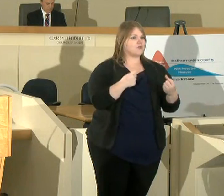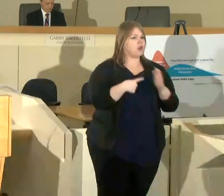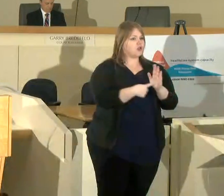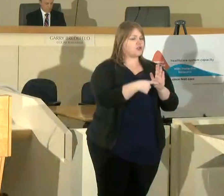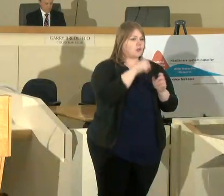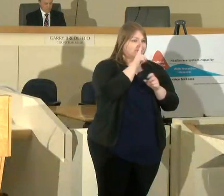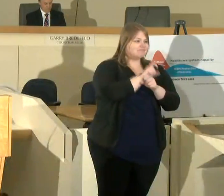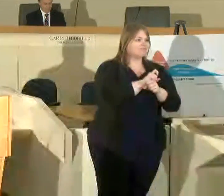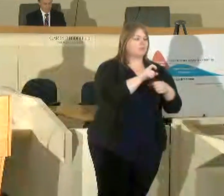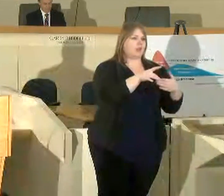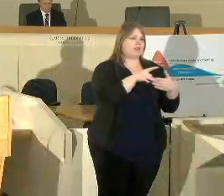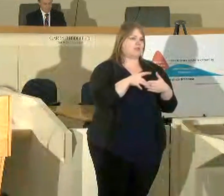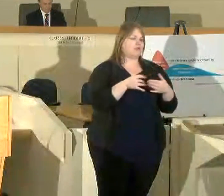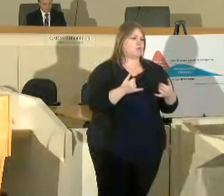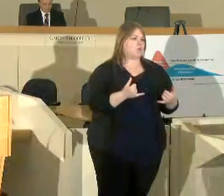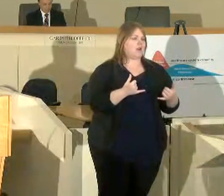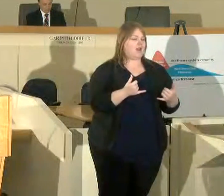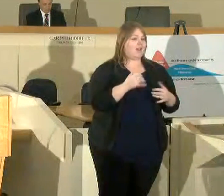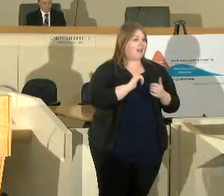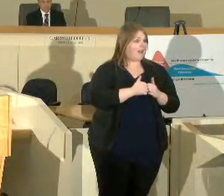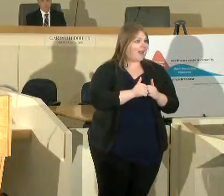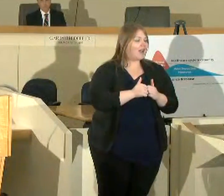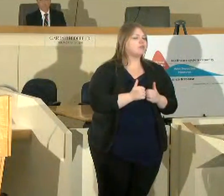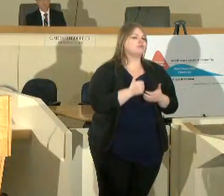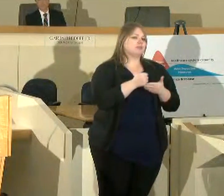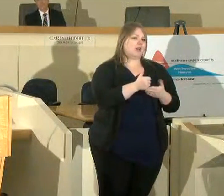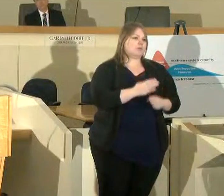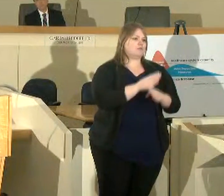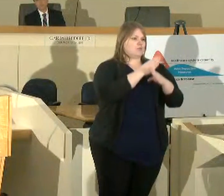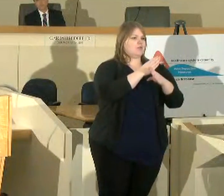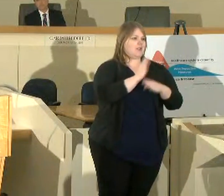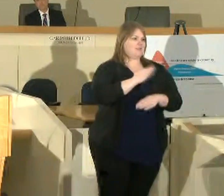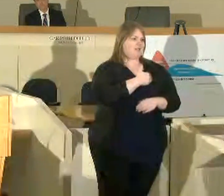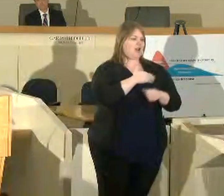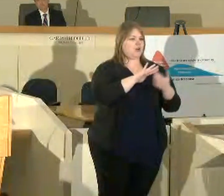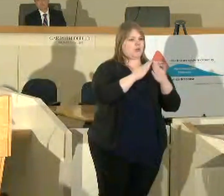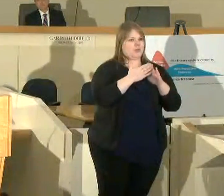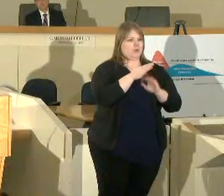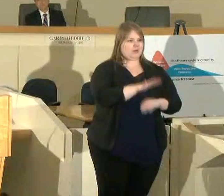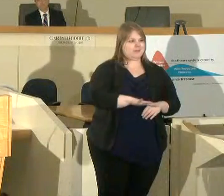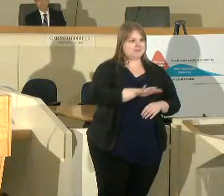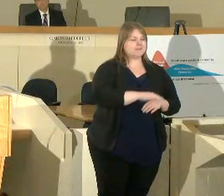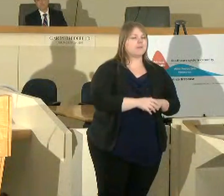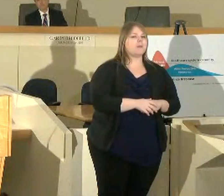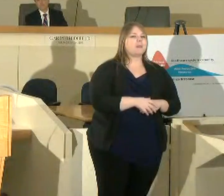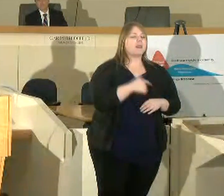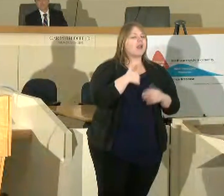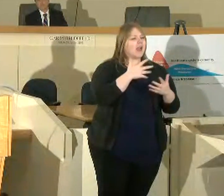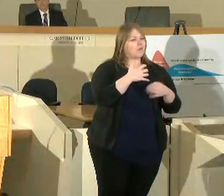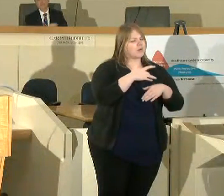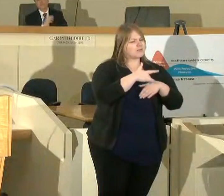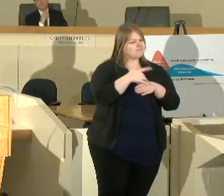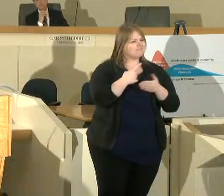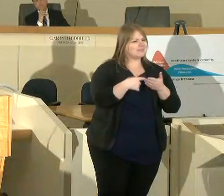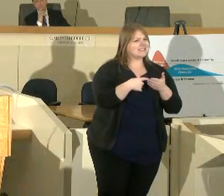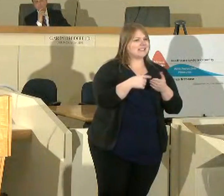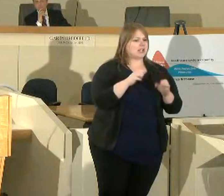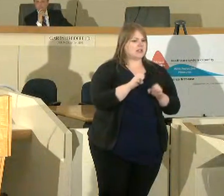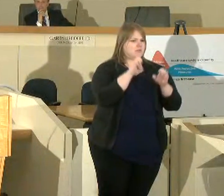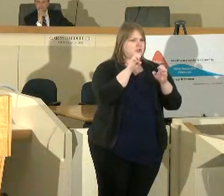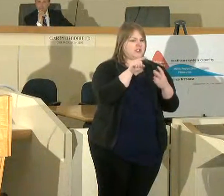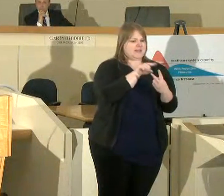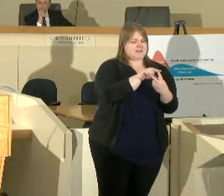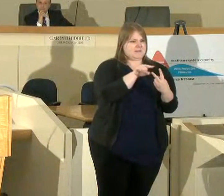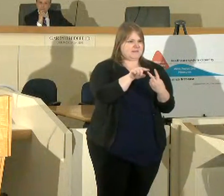leadership today by helping to protect our communities you know i wanted to talk about this emergency on two fronts